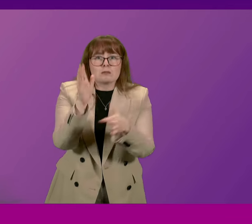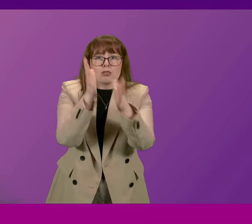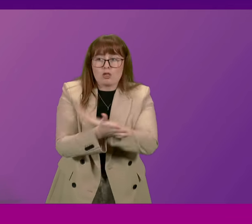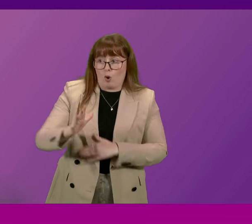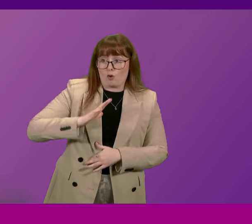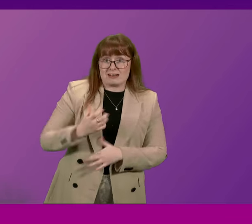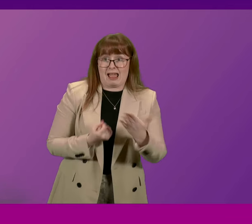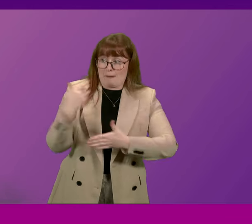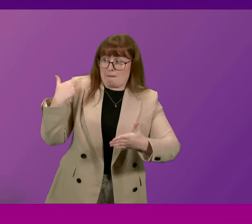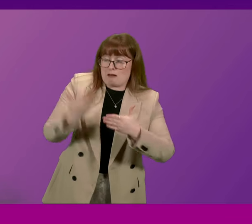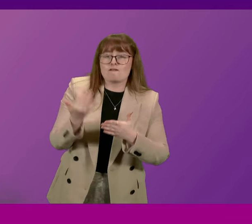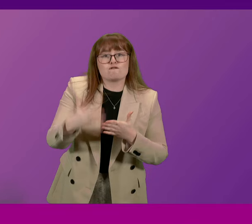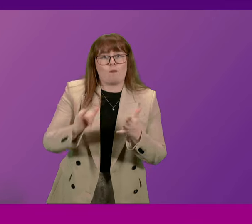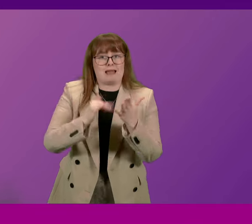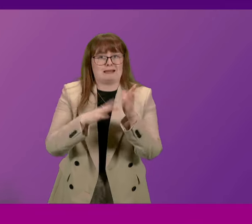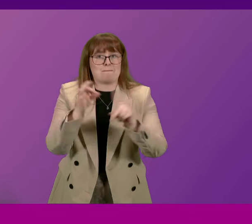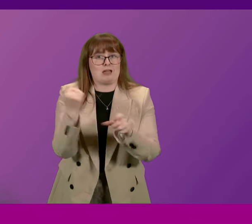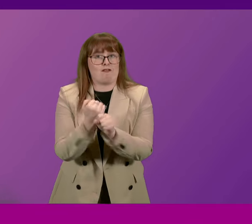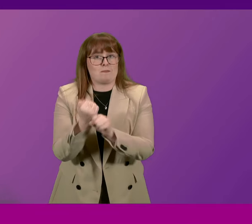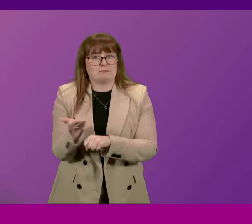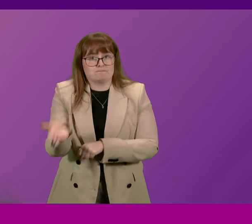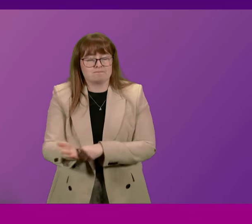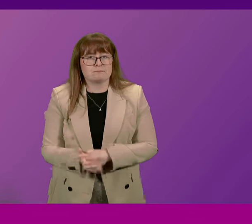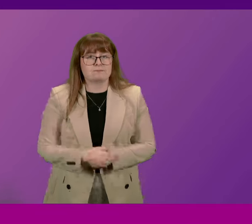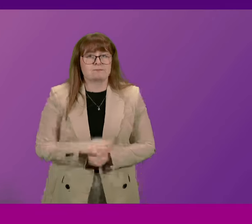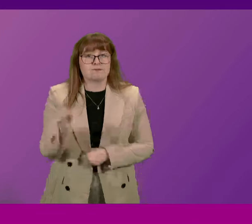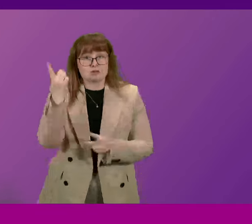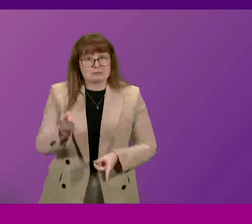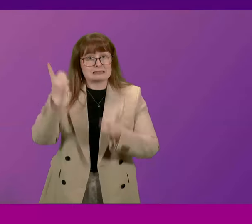inflicted by the SNP? First Minister.